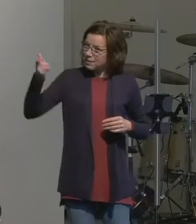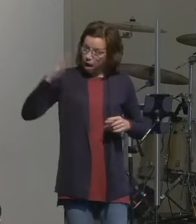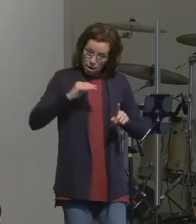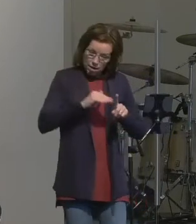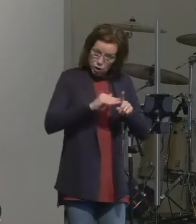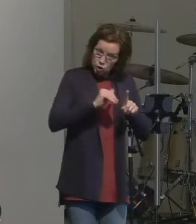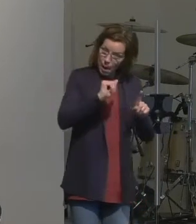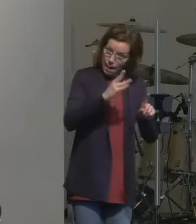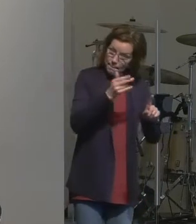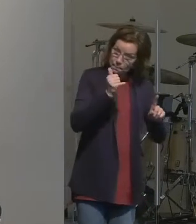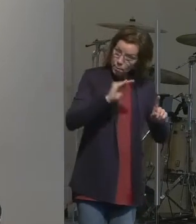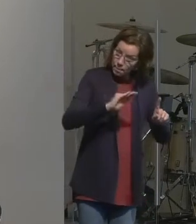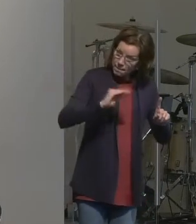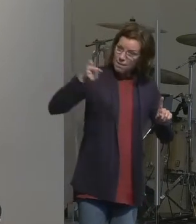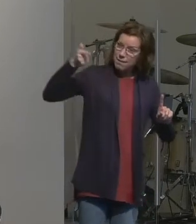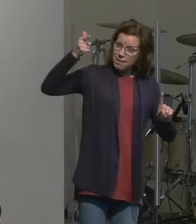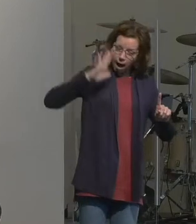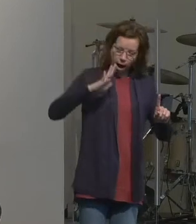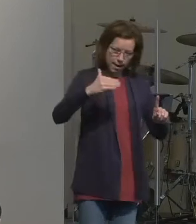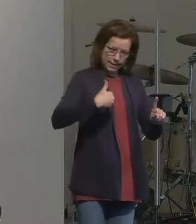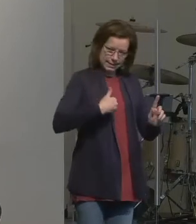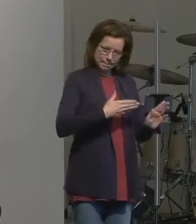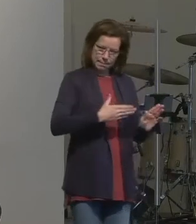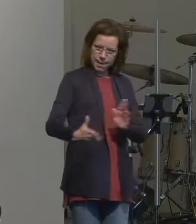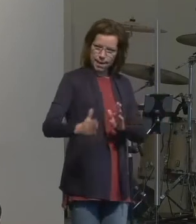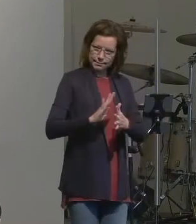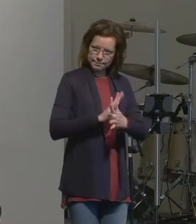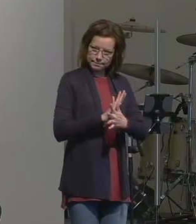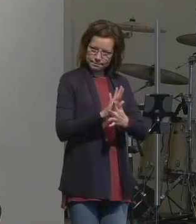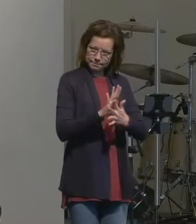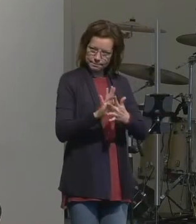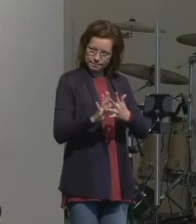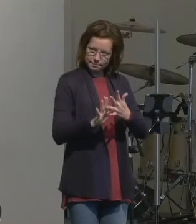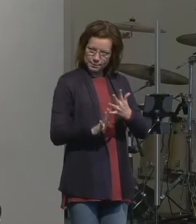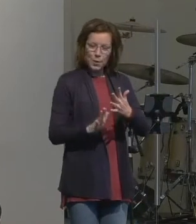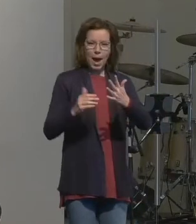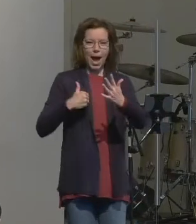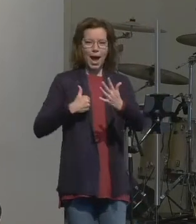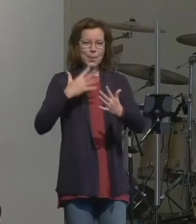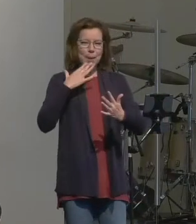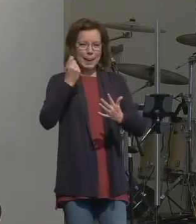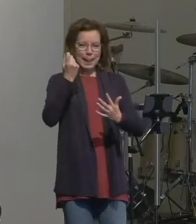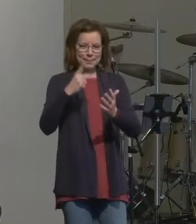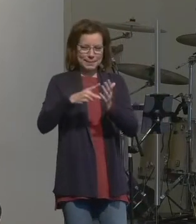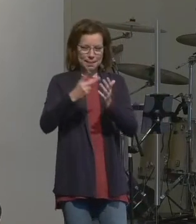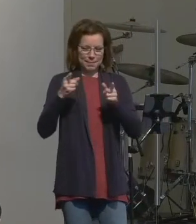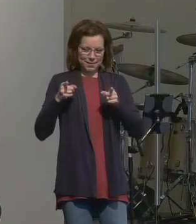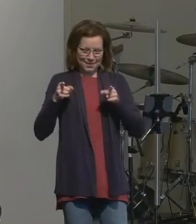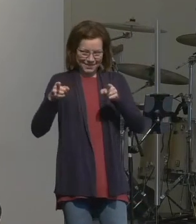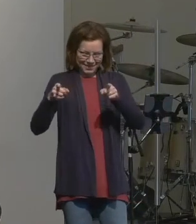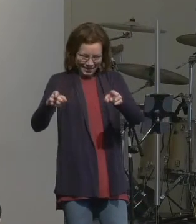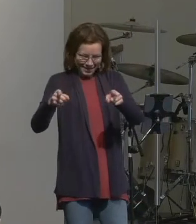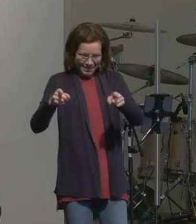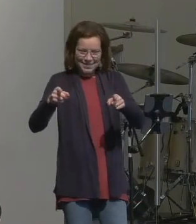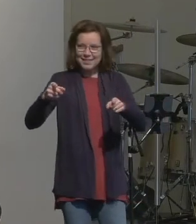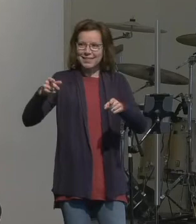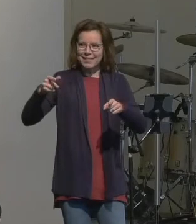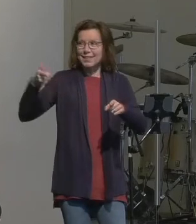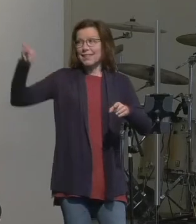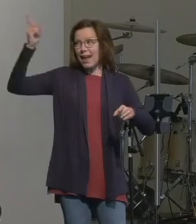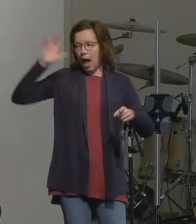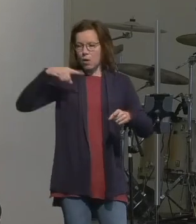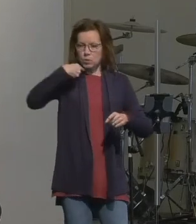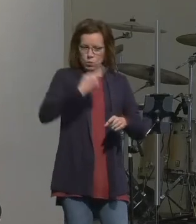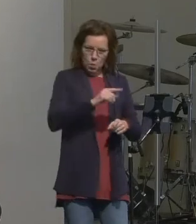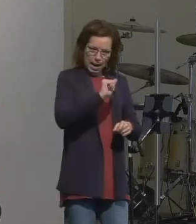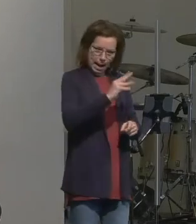of things he has in mind. And I want to make clear I'm going to do a dual thing this morning because I want to talk to you about what he's saying to Abram